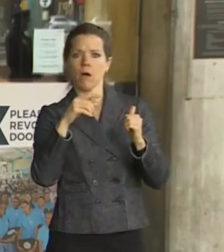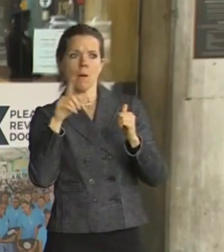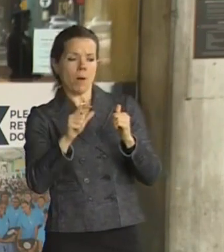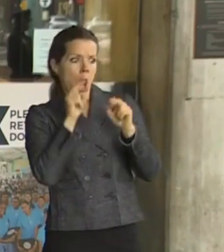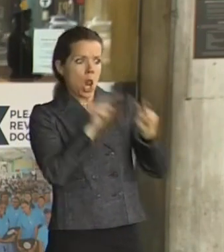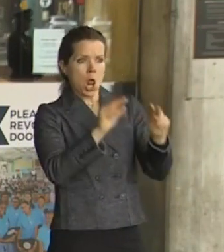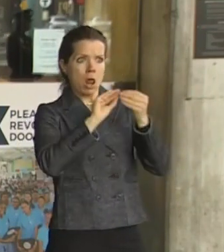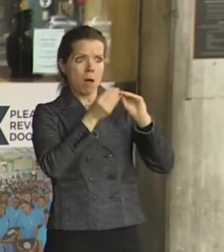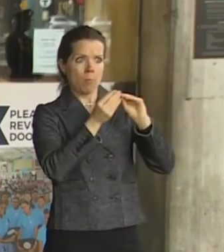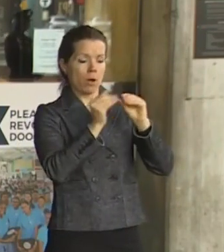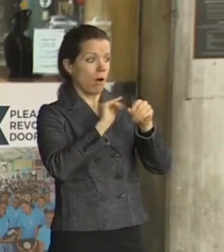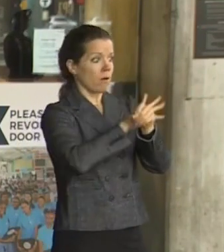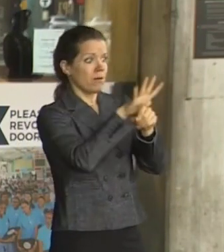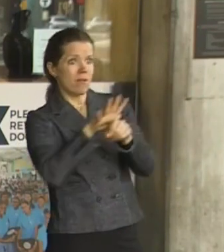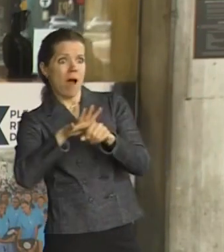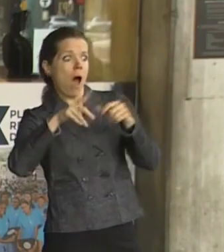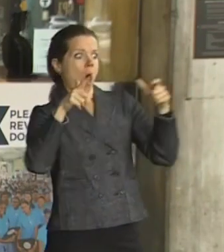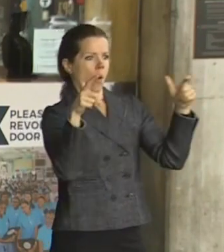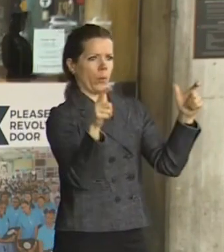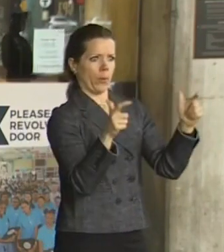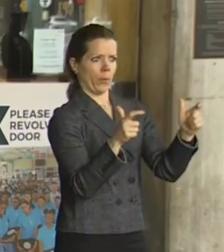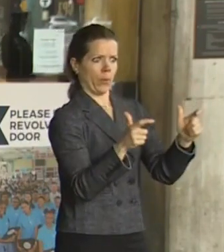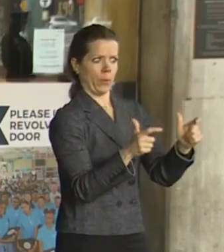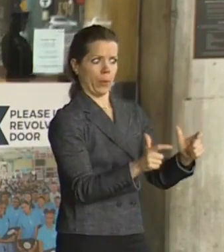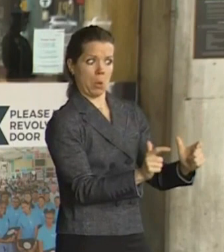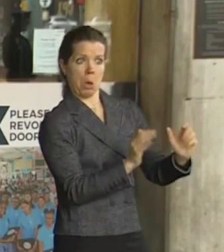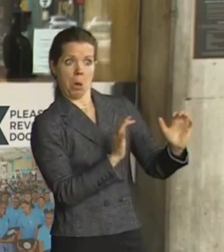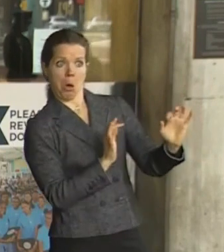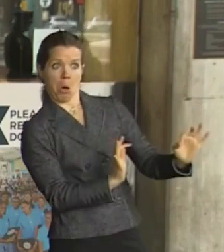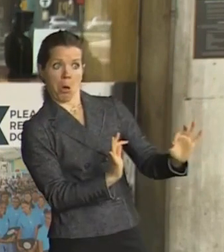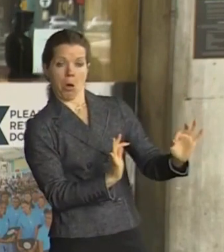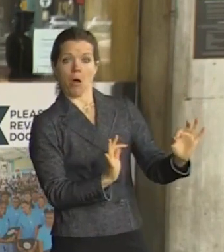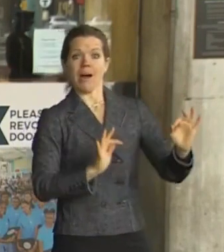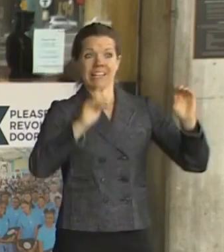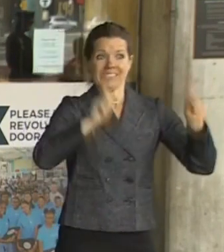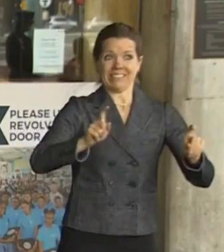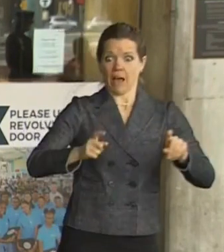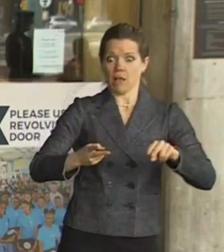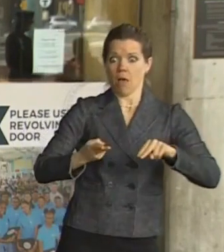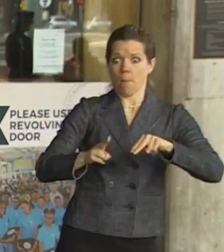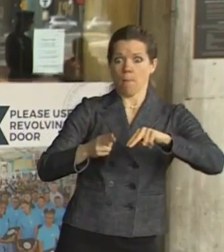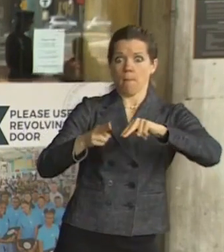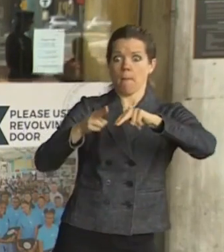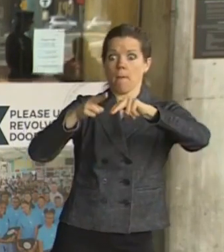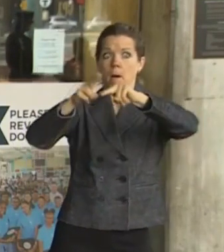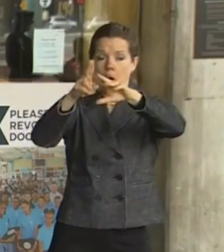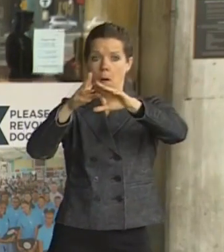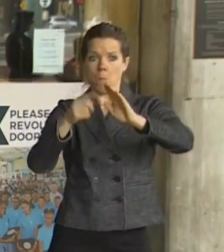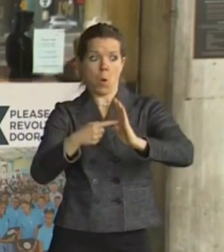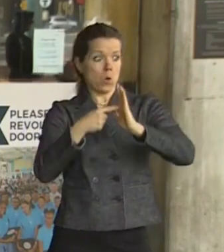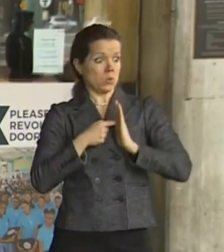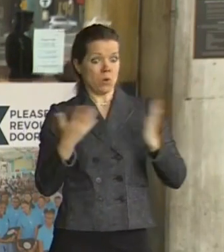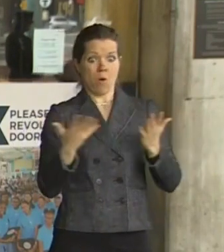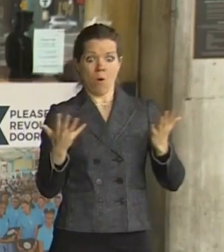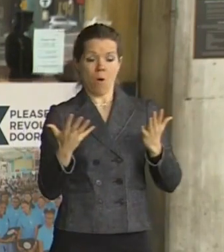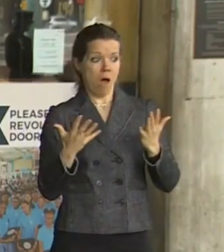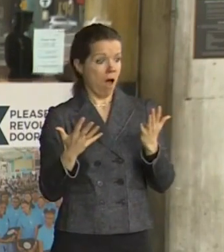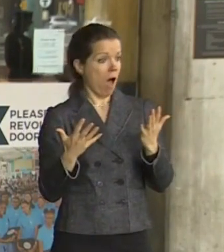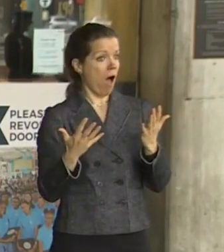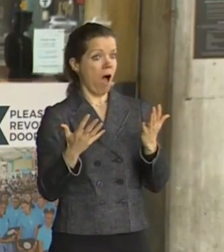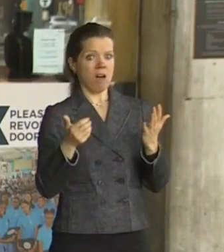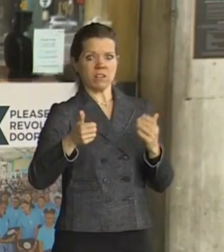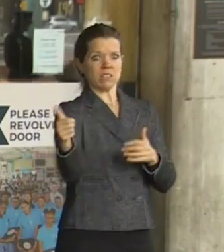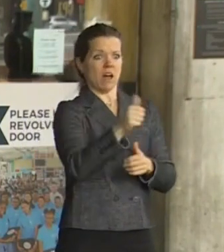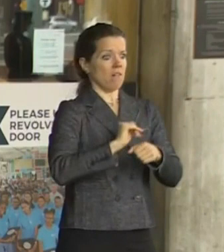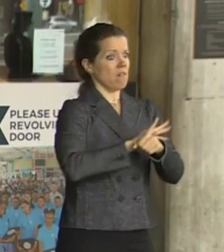as we get more testing, if people have been taking the precautions they need, then what's going to happen is that positive result that we're seeing go from 33%